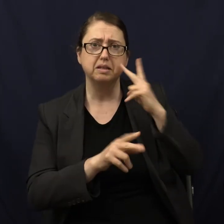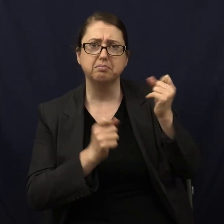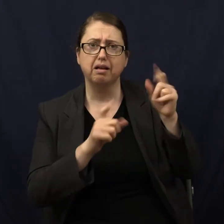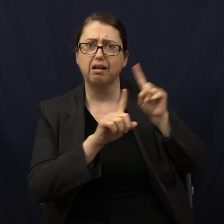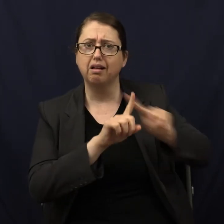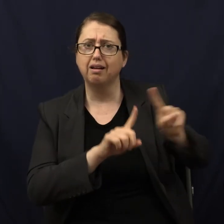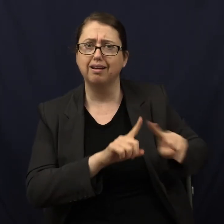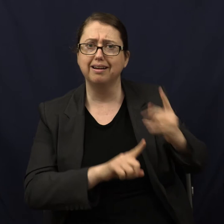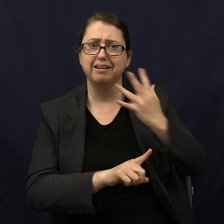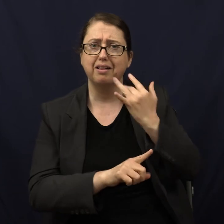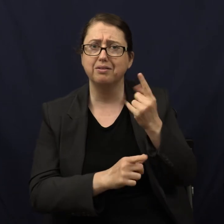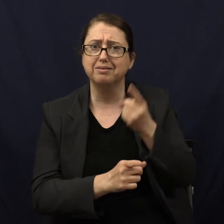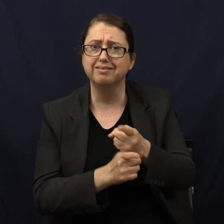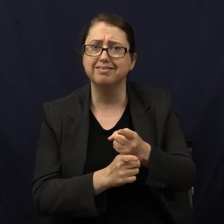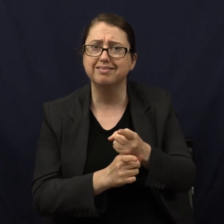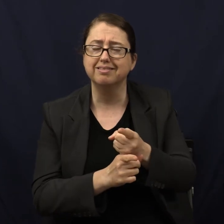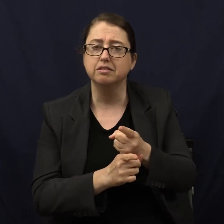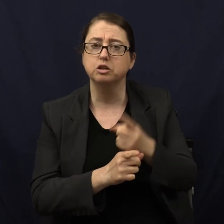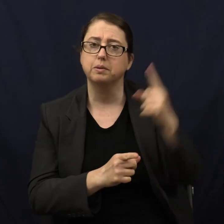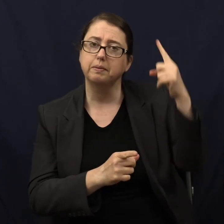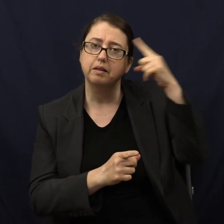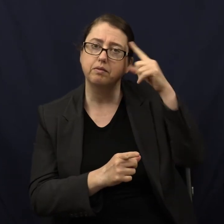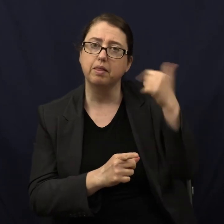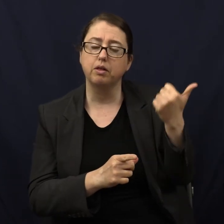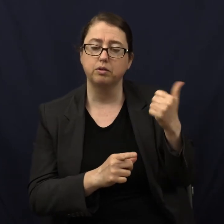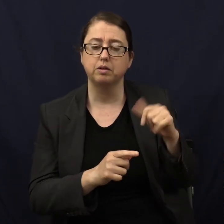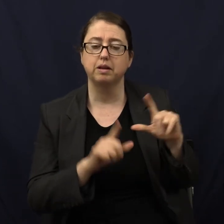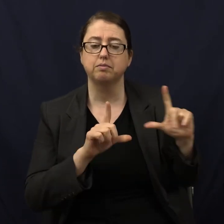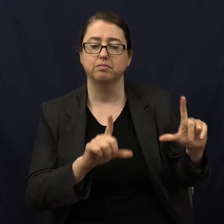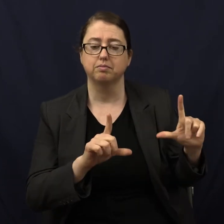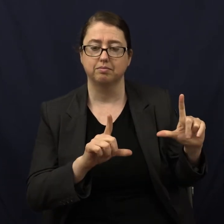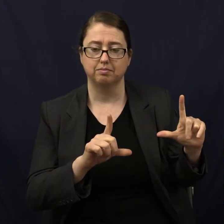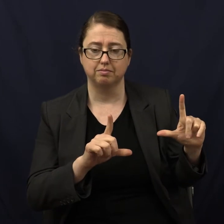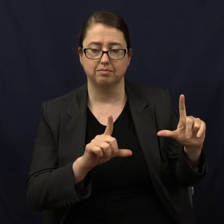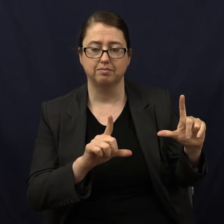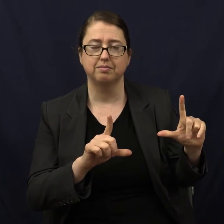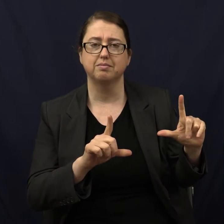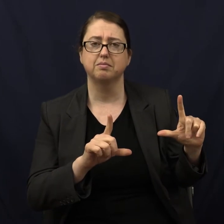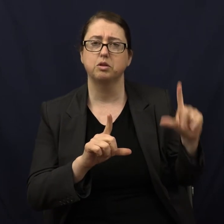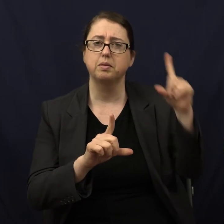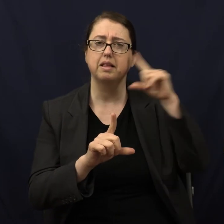variety of colors, right? What else do you think of when I click on the slide? Boom.